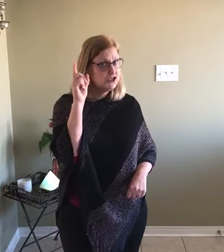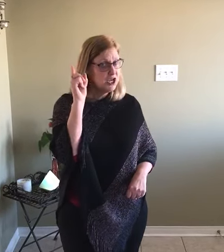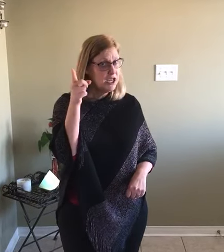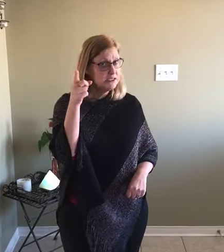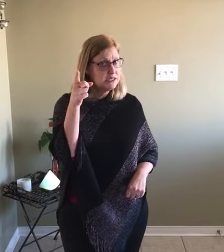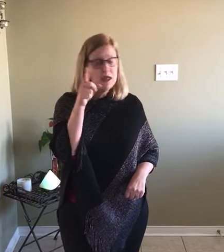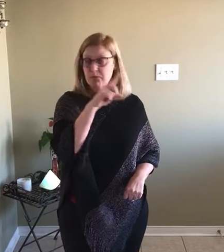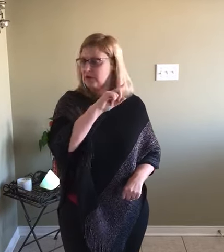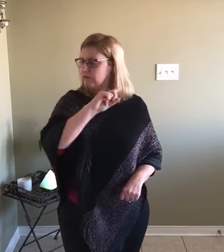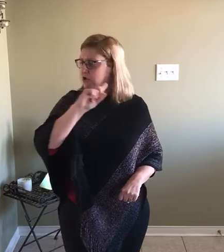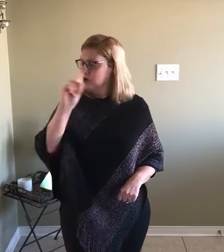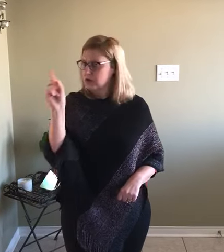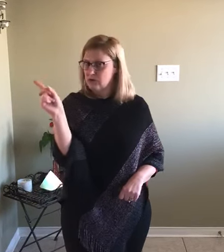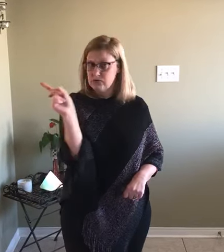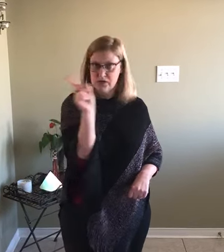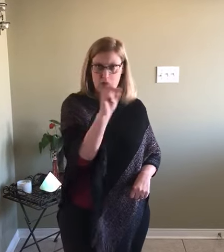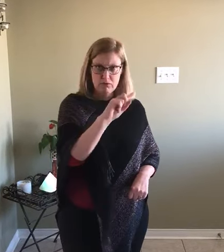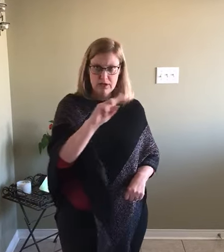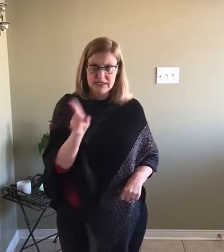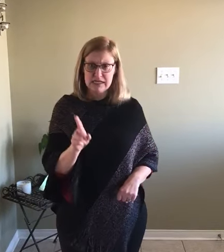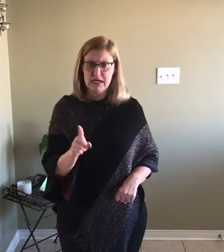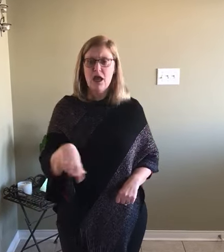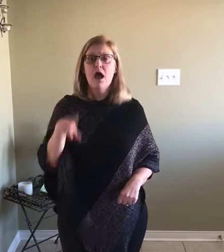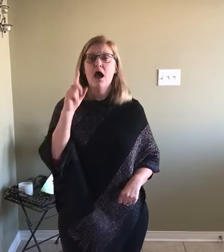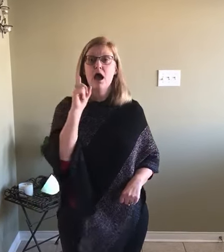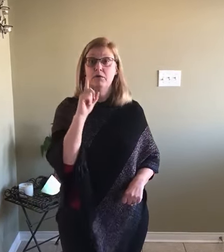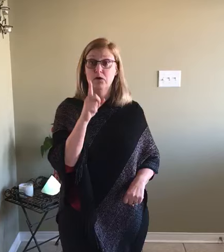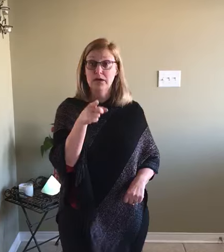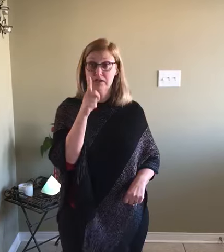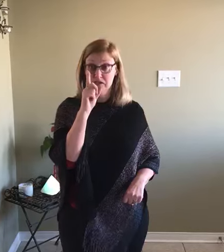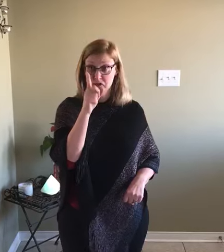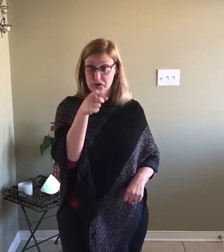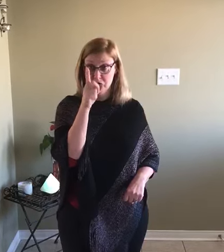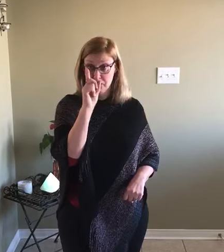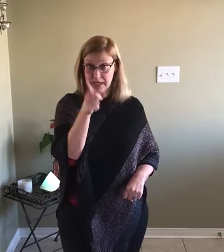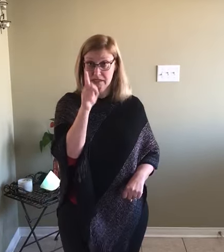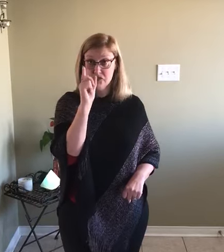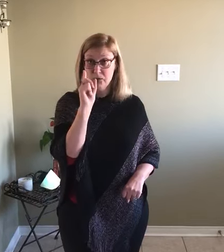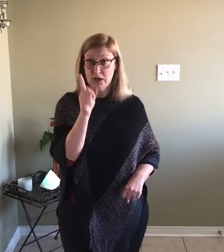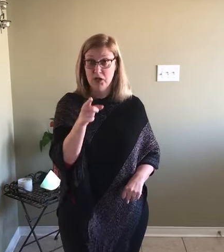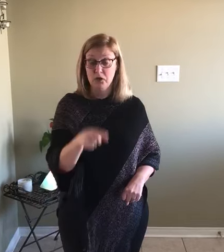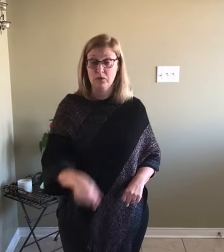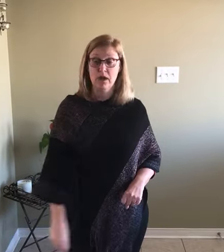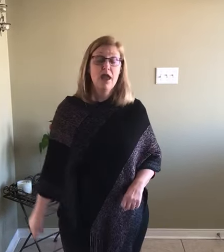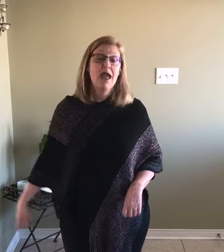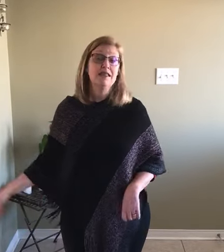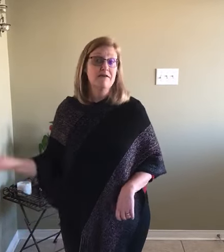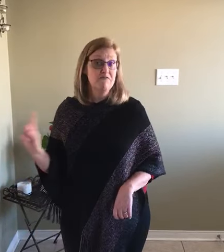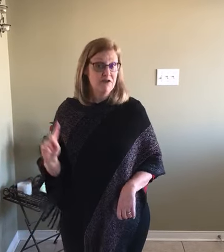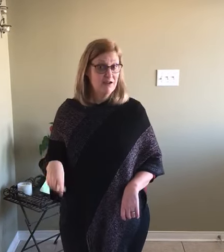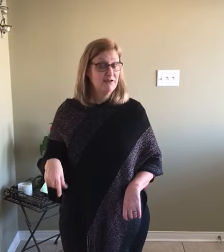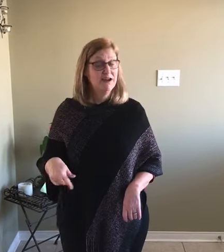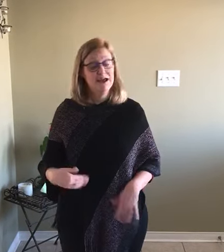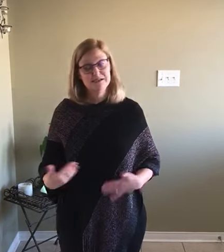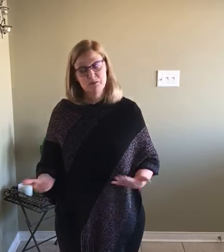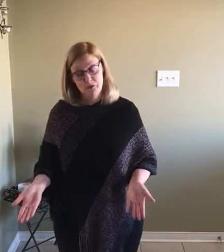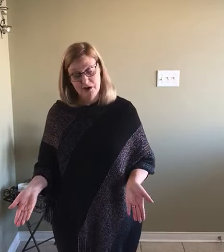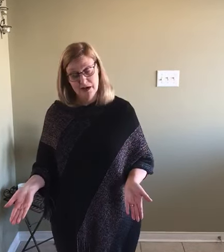chance, but if you don't listen, I'm going to turn you into a goon. And the very next morning,